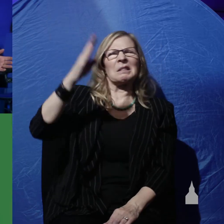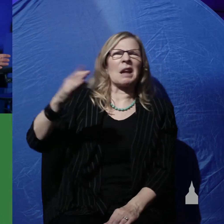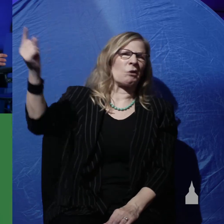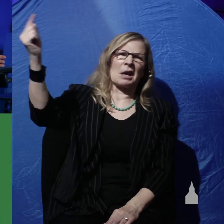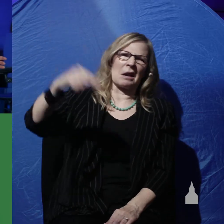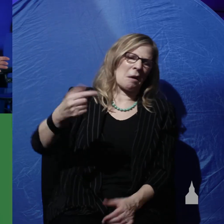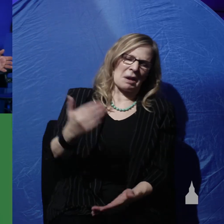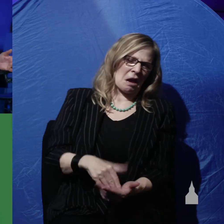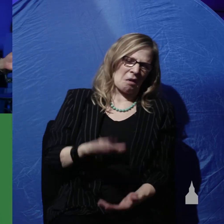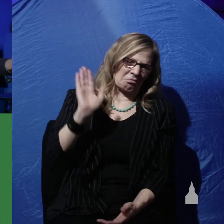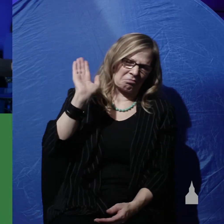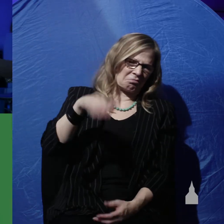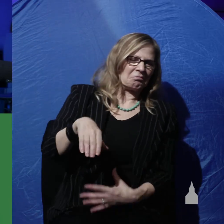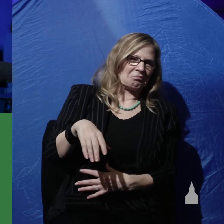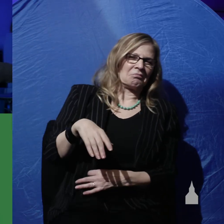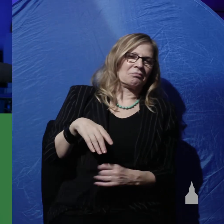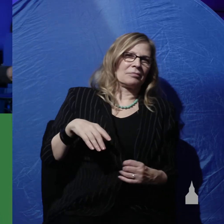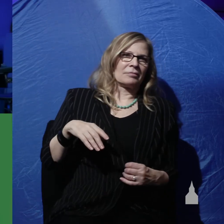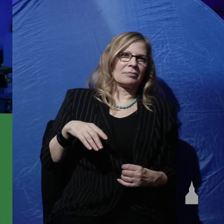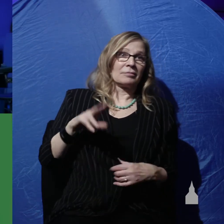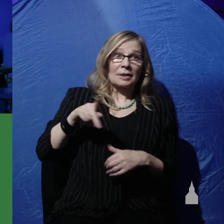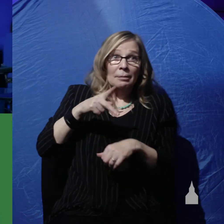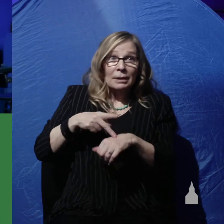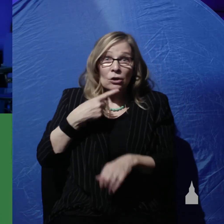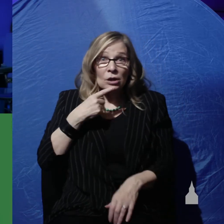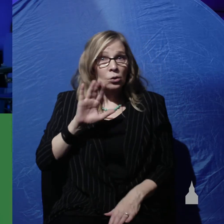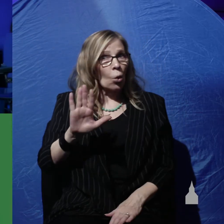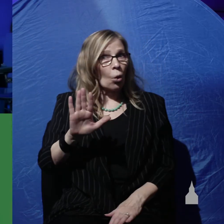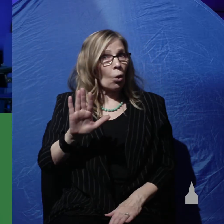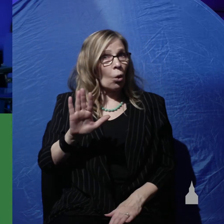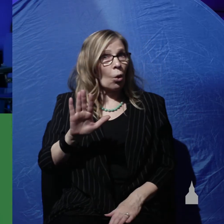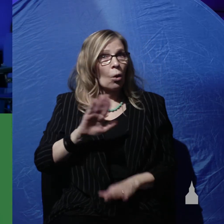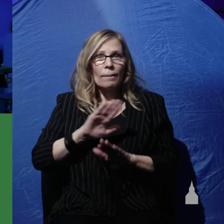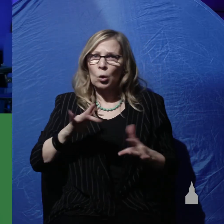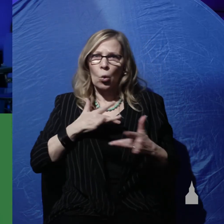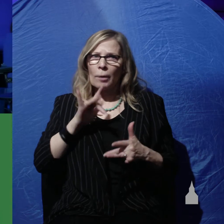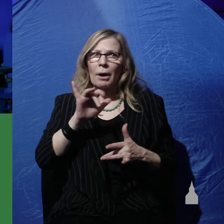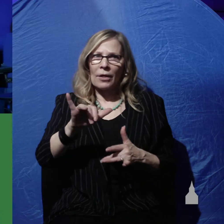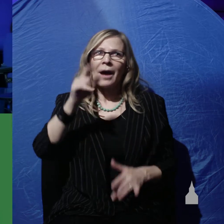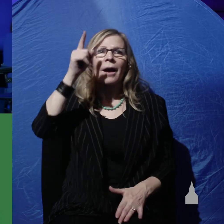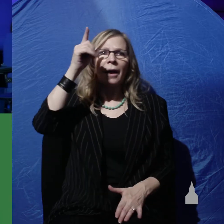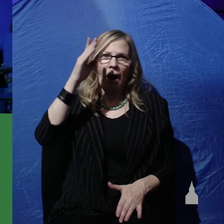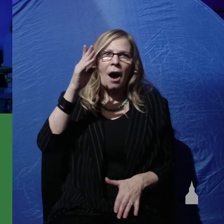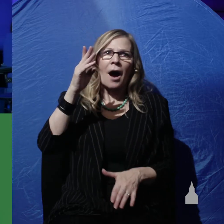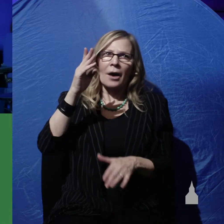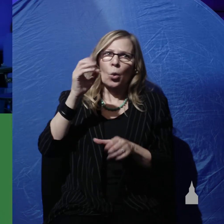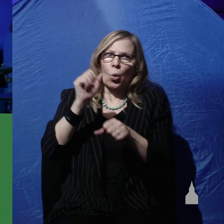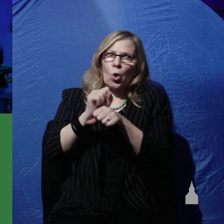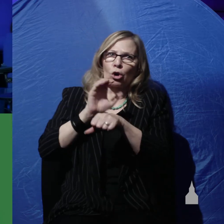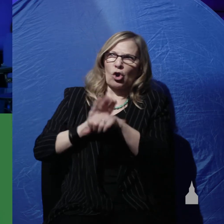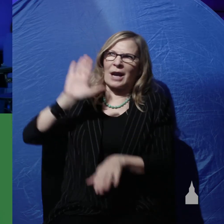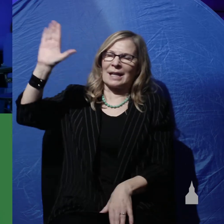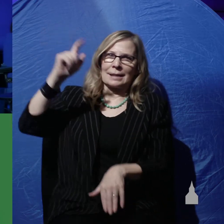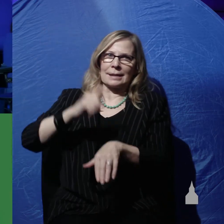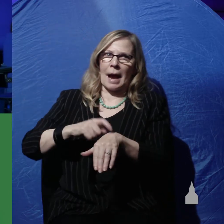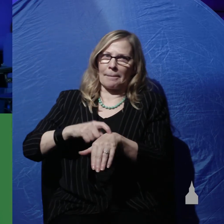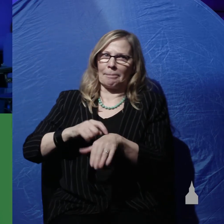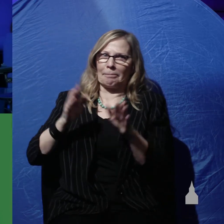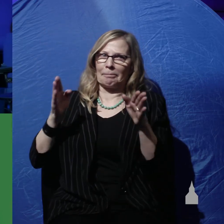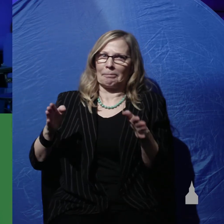come again. And Peter says, well, don't worry about that. God works on His timetable. This verse is about